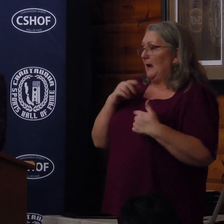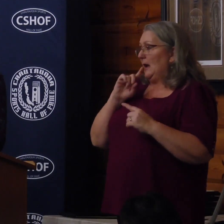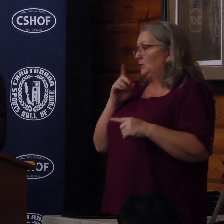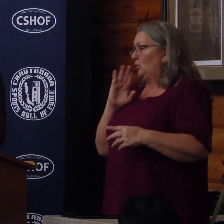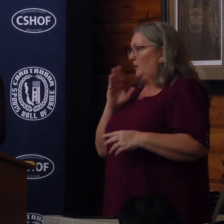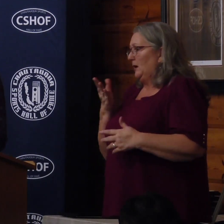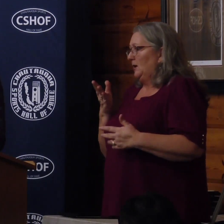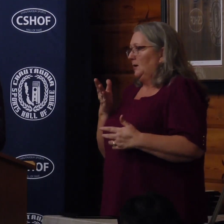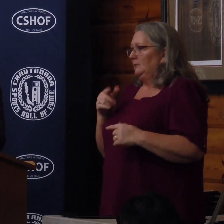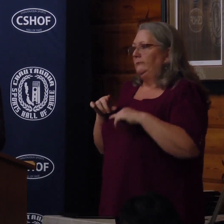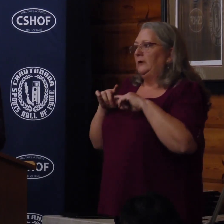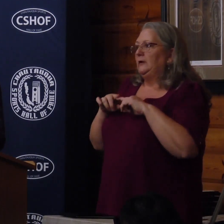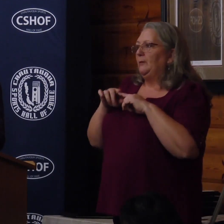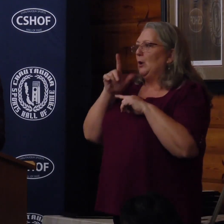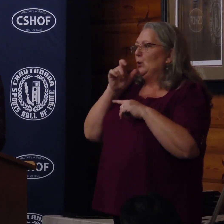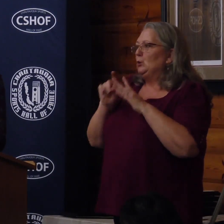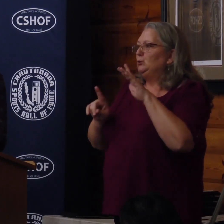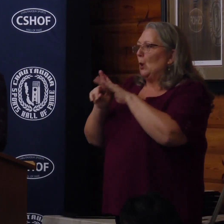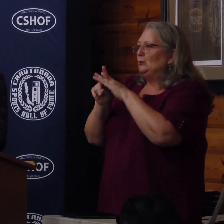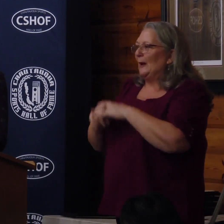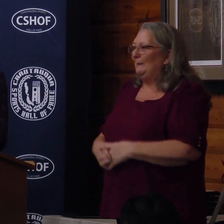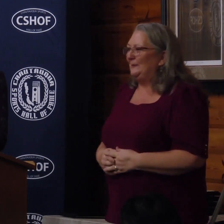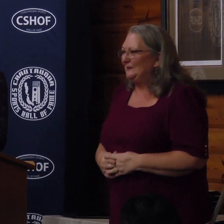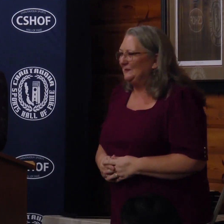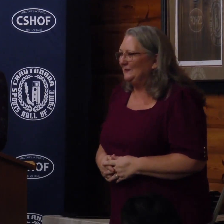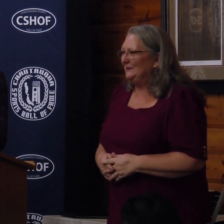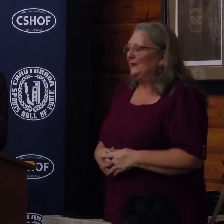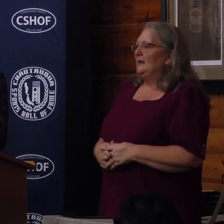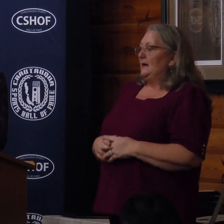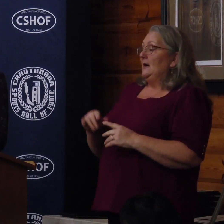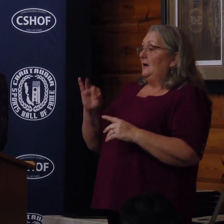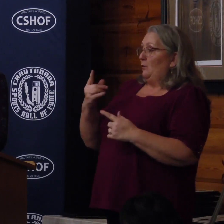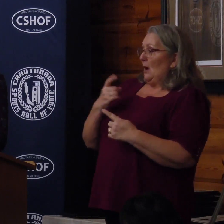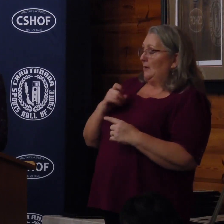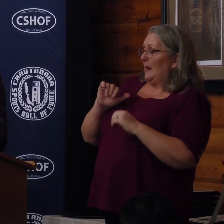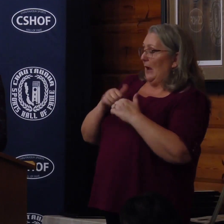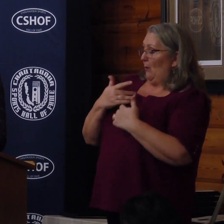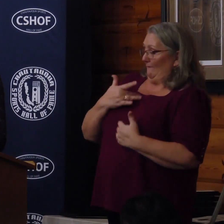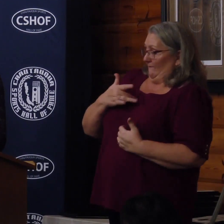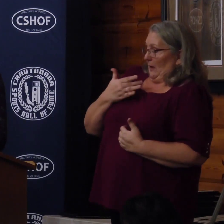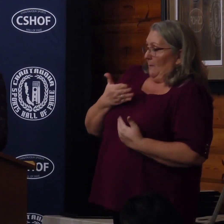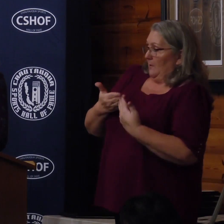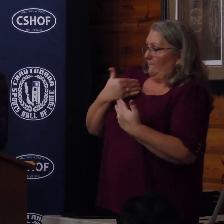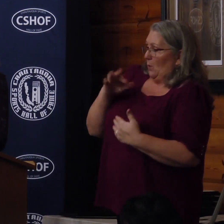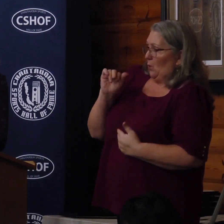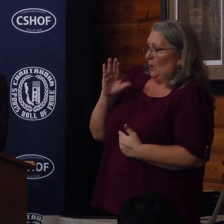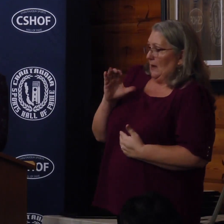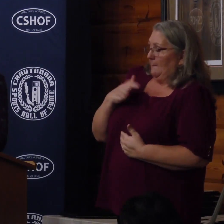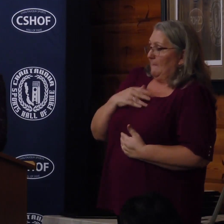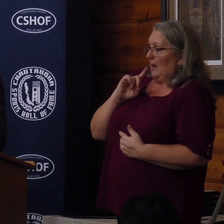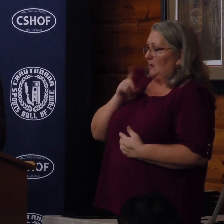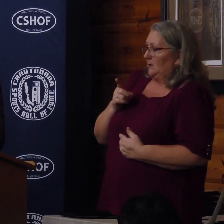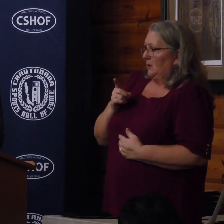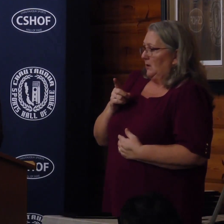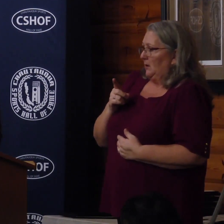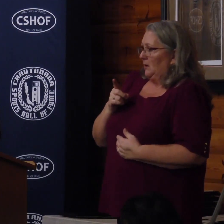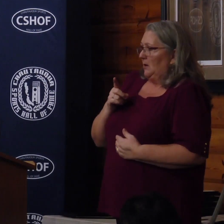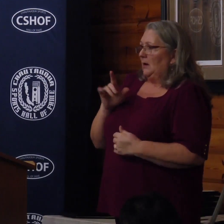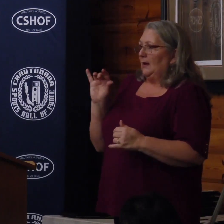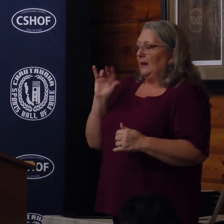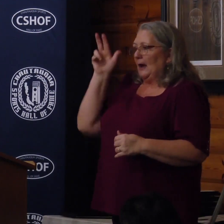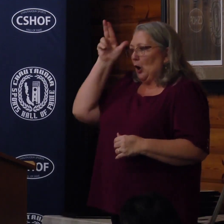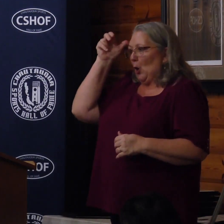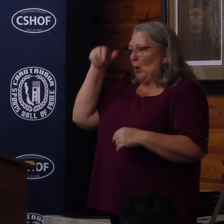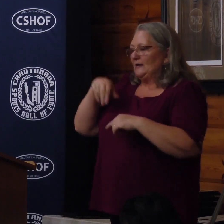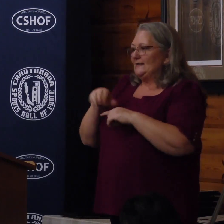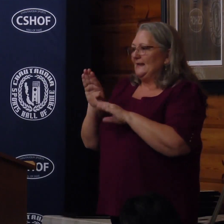will be, depends on who shows up. If you ask me how I feel before a race, my answer will be, like a horse in